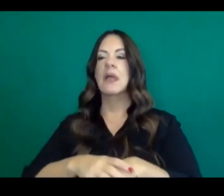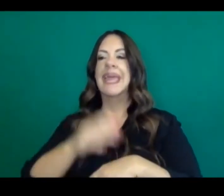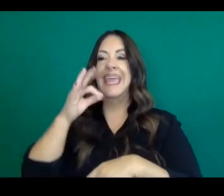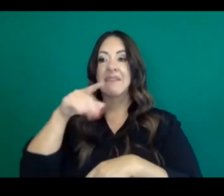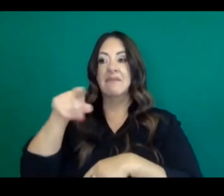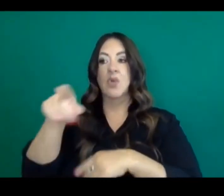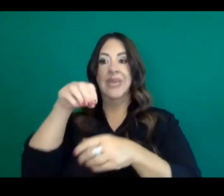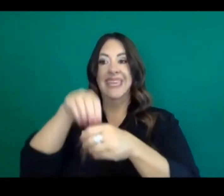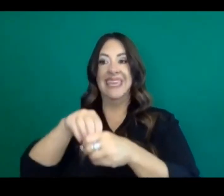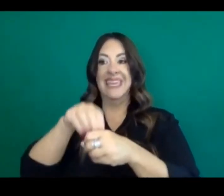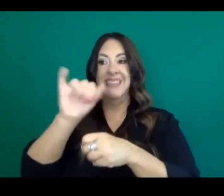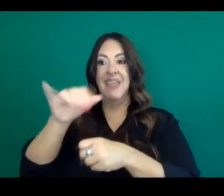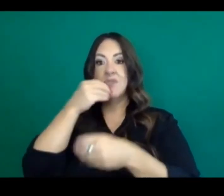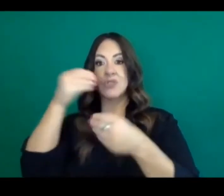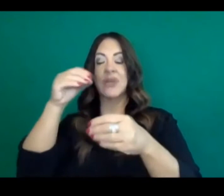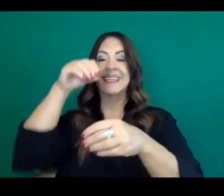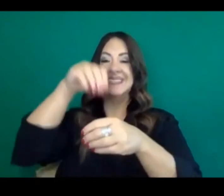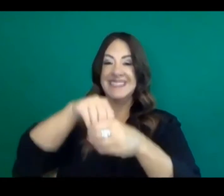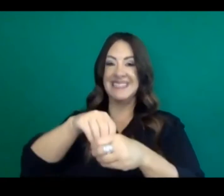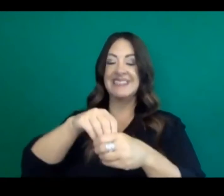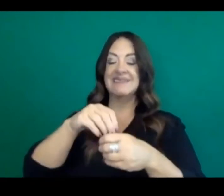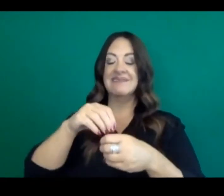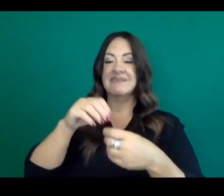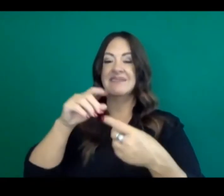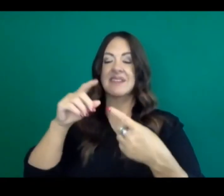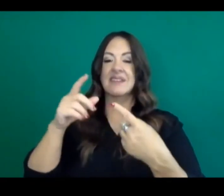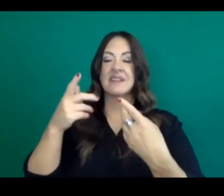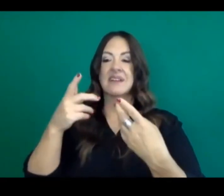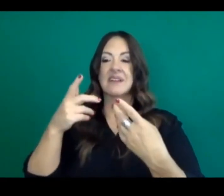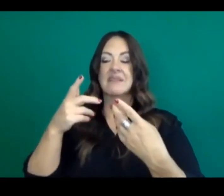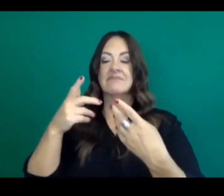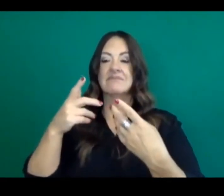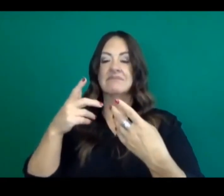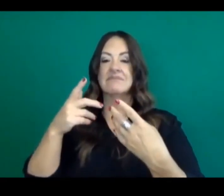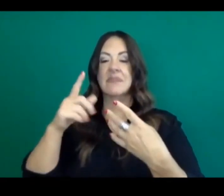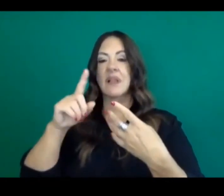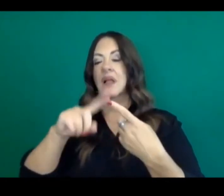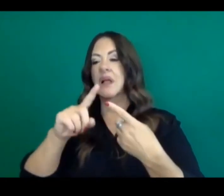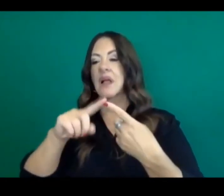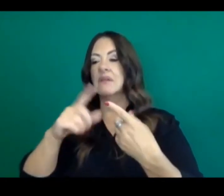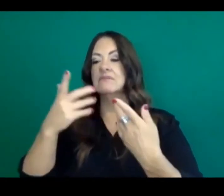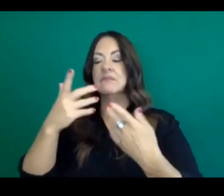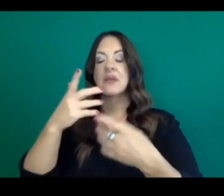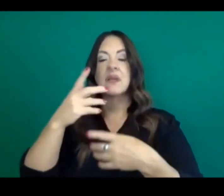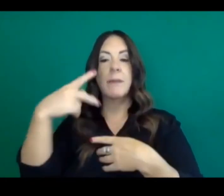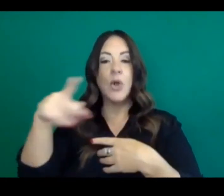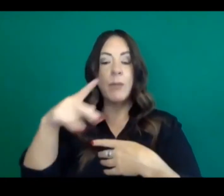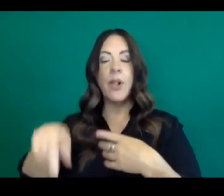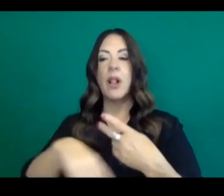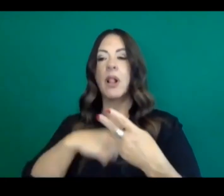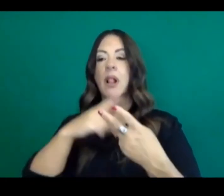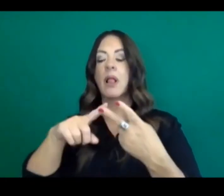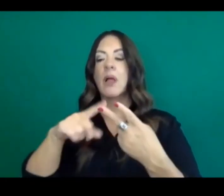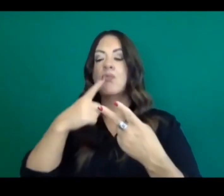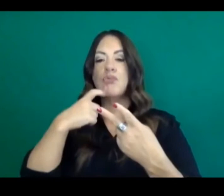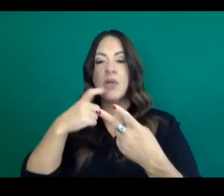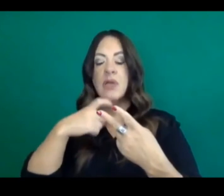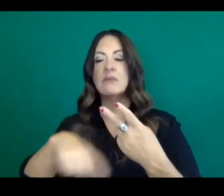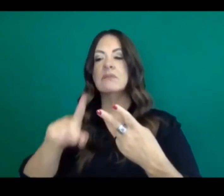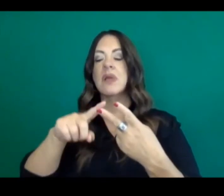of retail is at 25%. And that includes retail and malls. So, you know, that is the